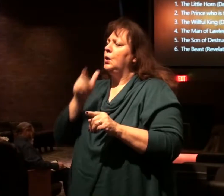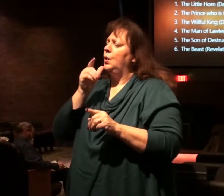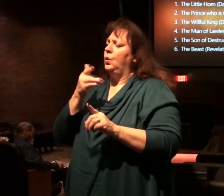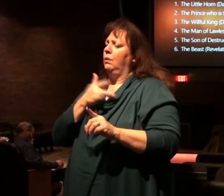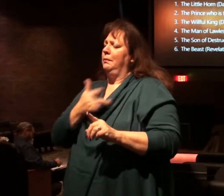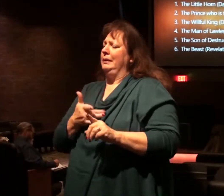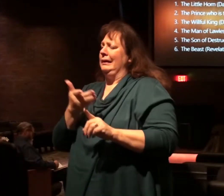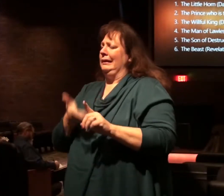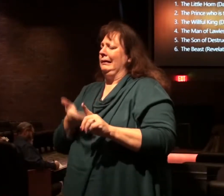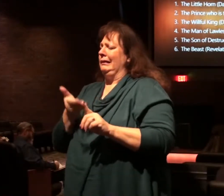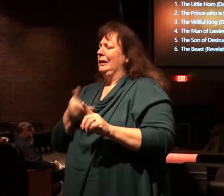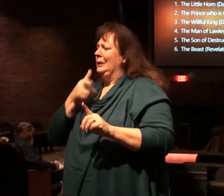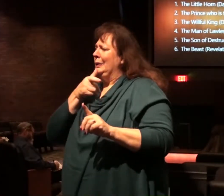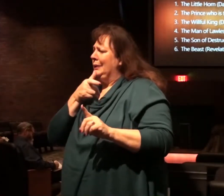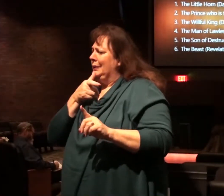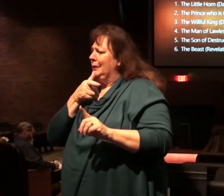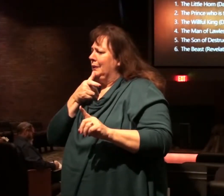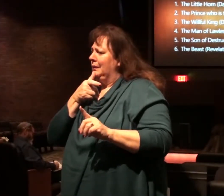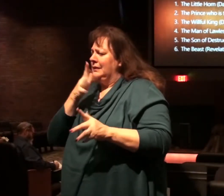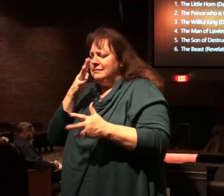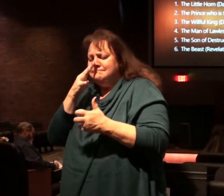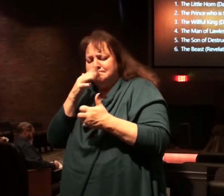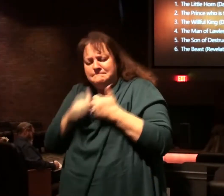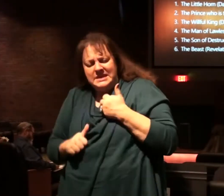character. He's fierce.